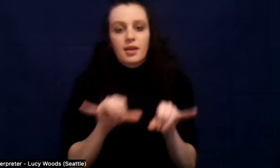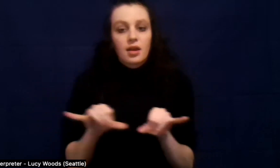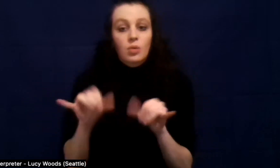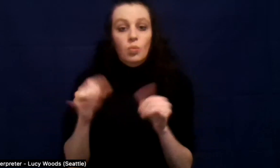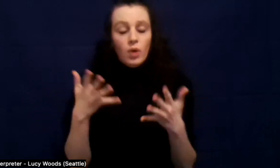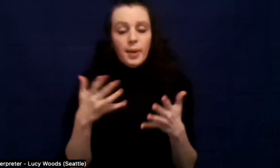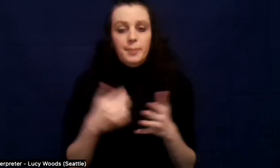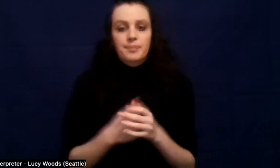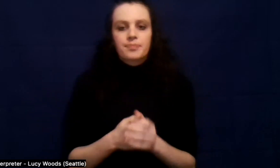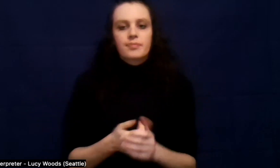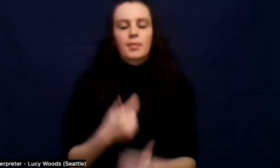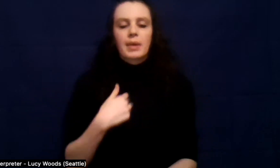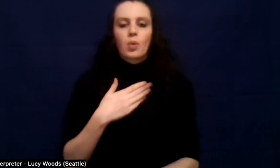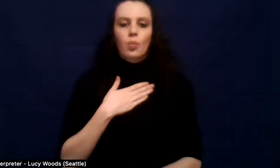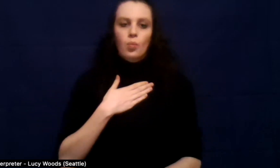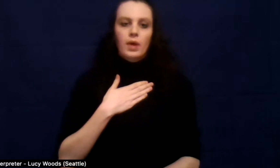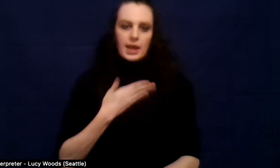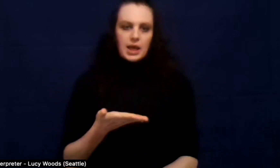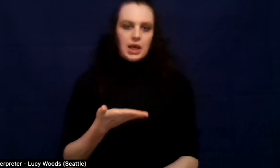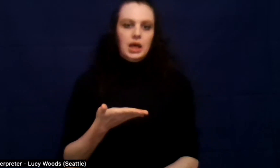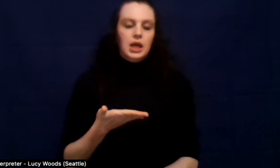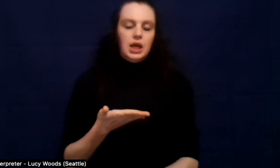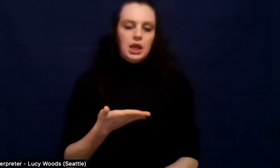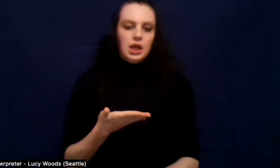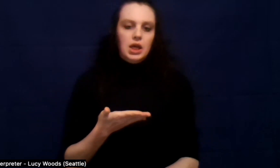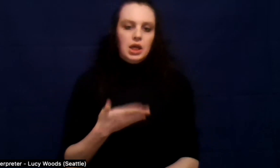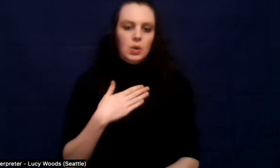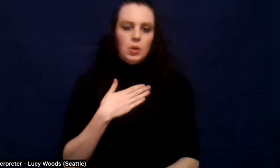willingness. Um,